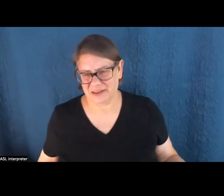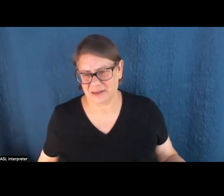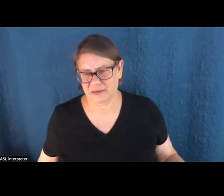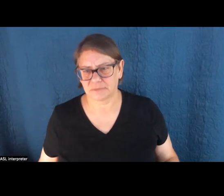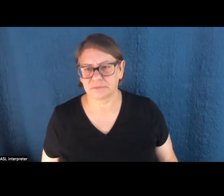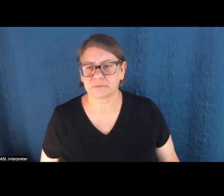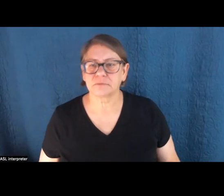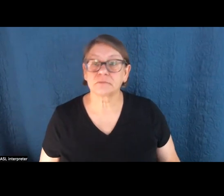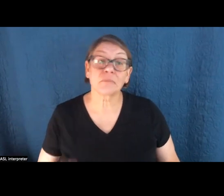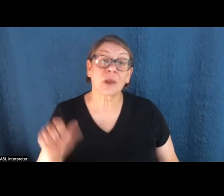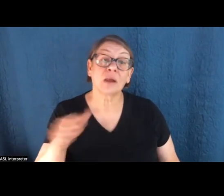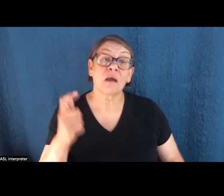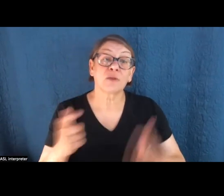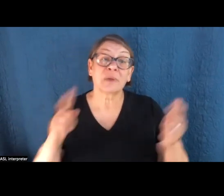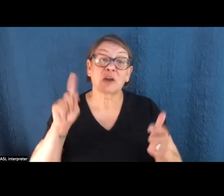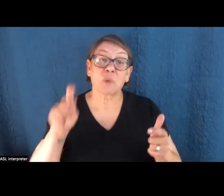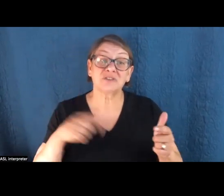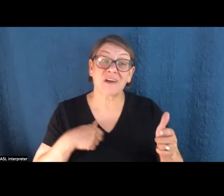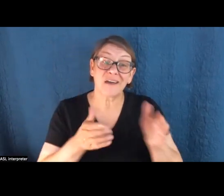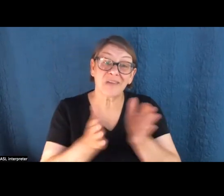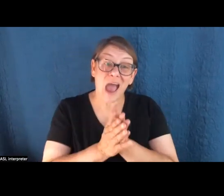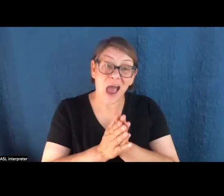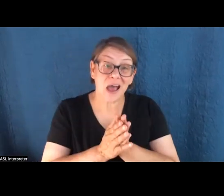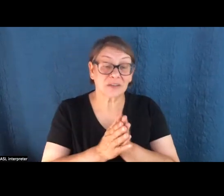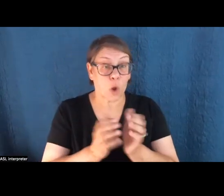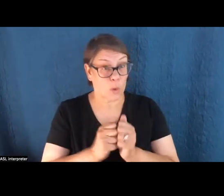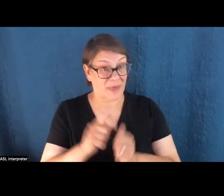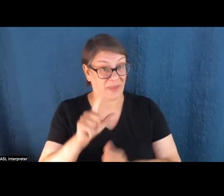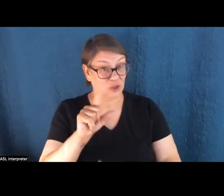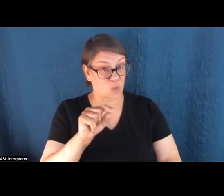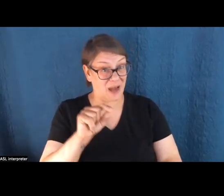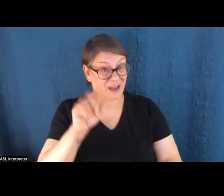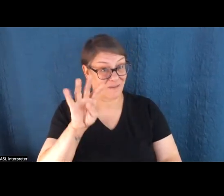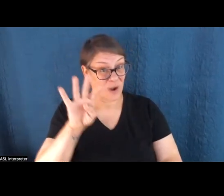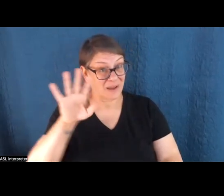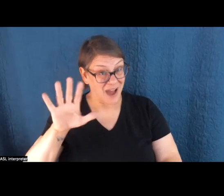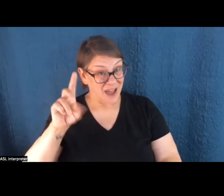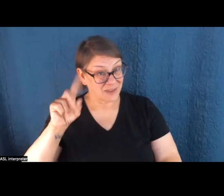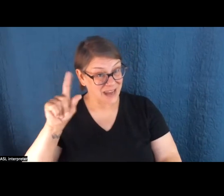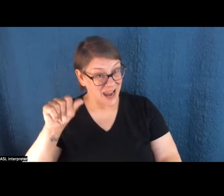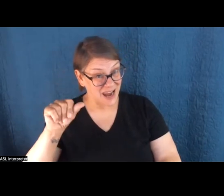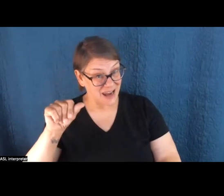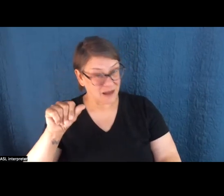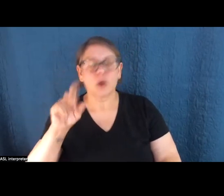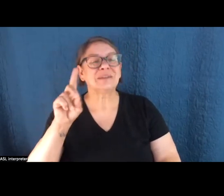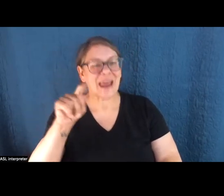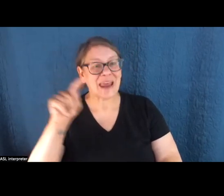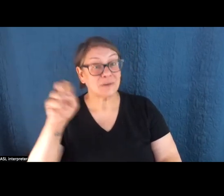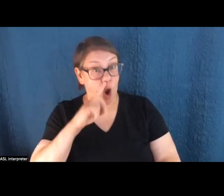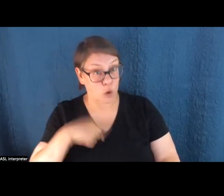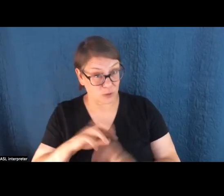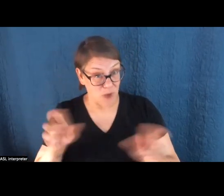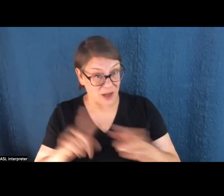And another big question I've been asking is, are we even with the 25, 2045 date, are we on track to get to 100% by then?